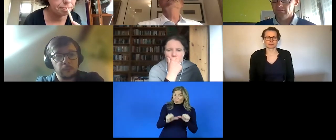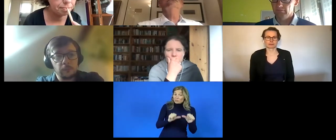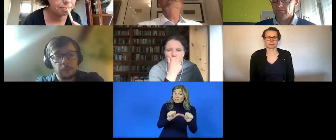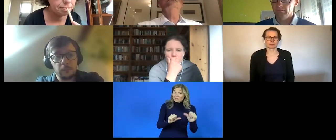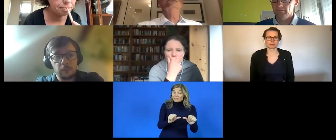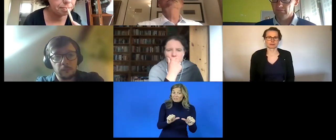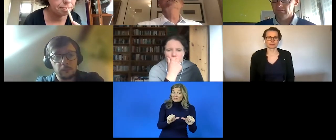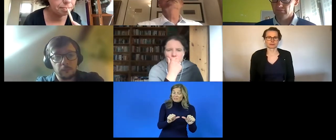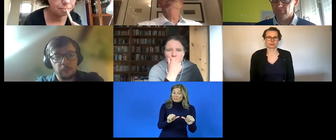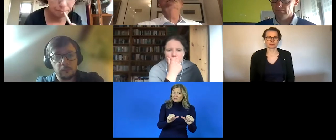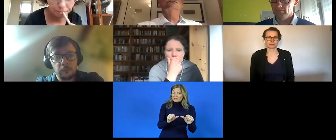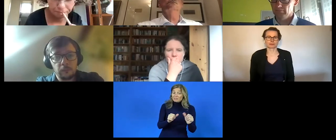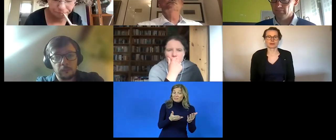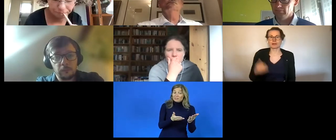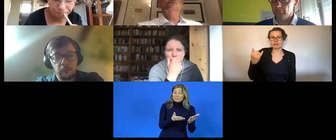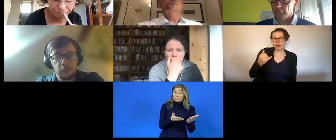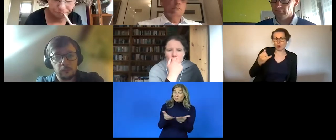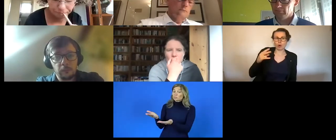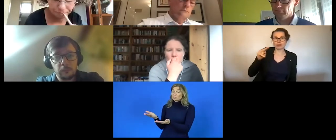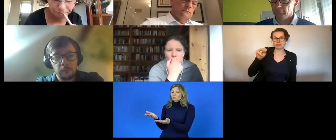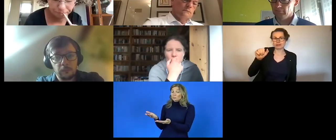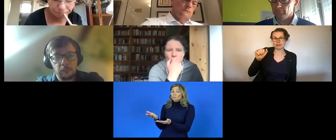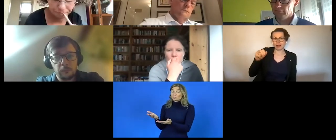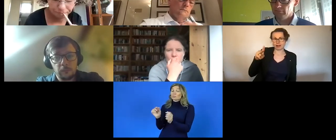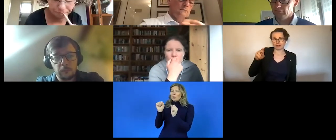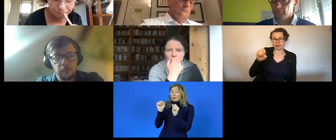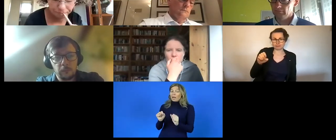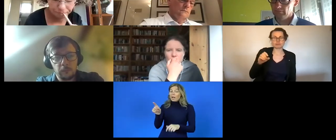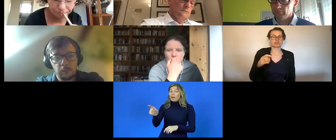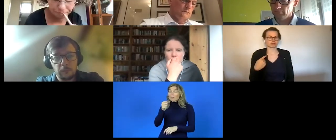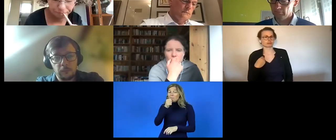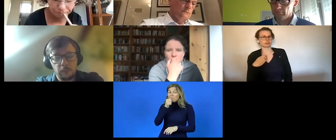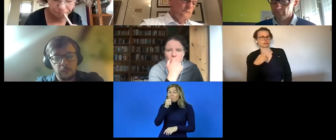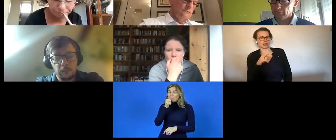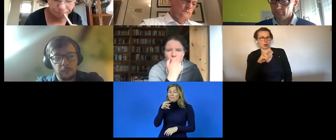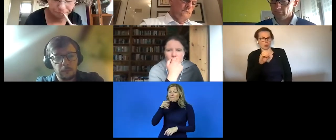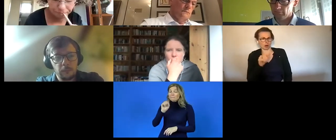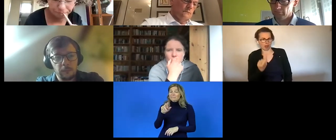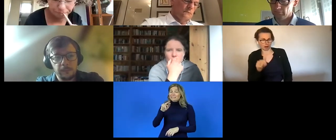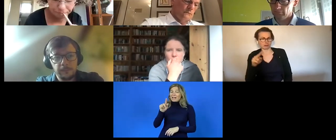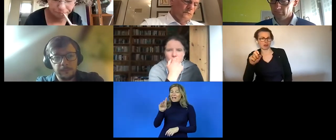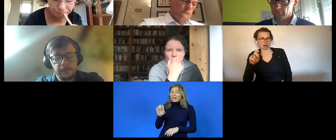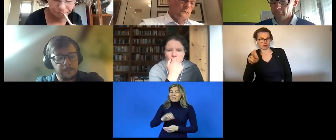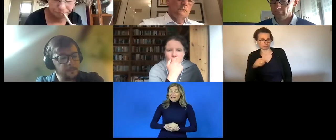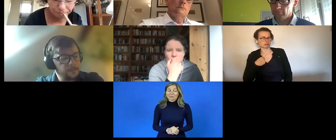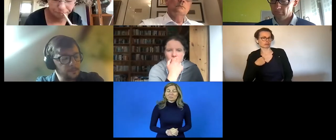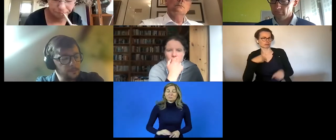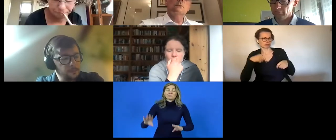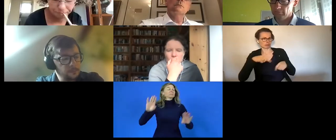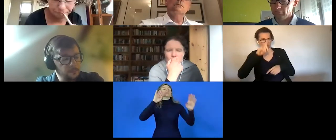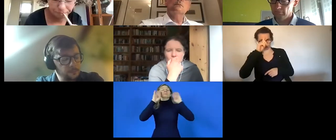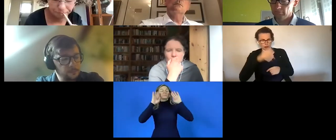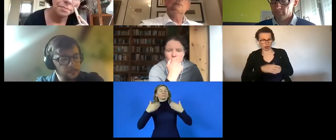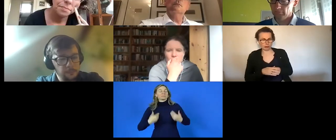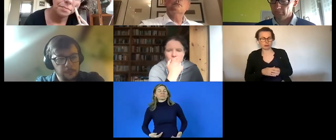unmute uh the mic of miss nacke my name is carola nacke i'm also